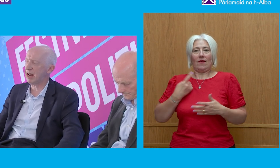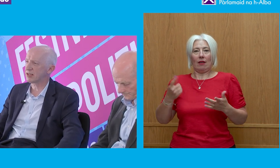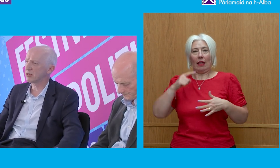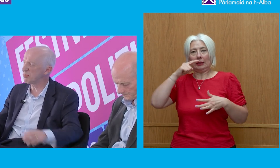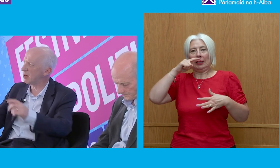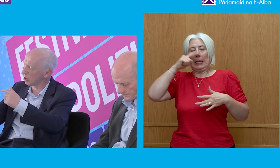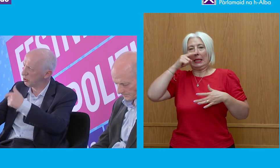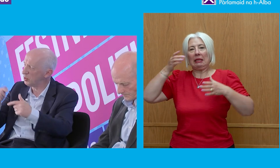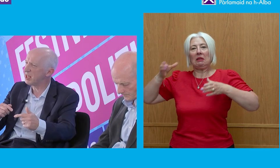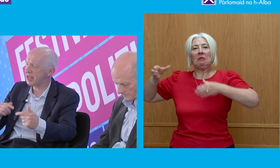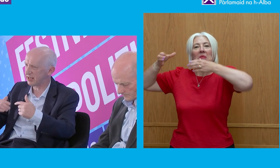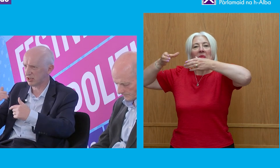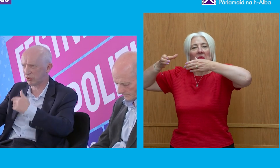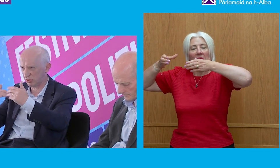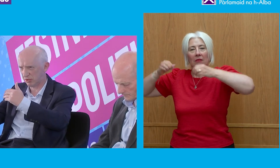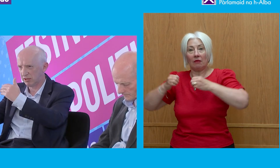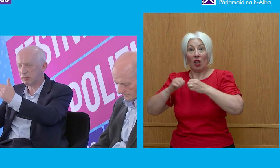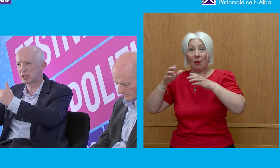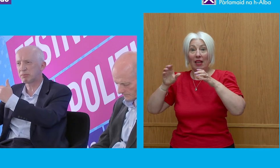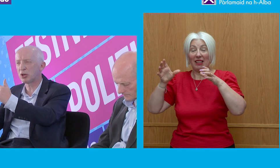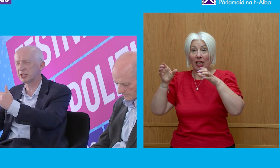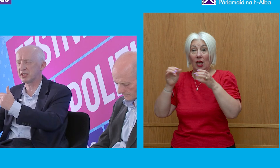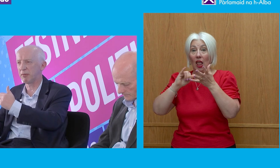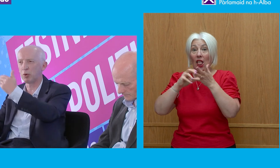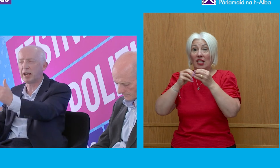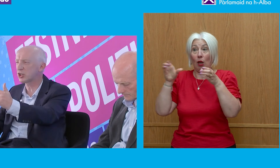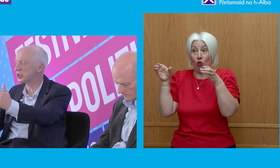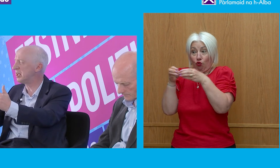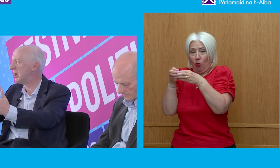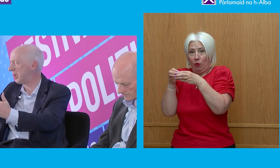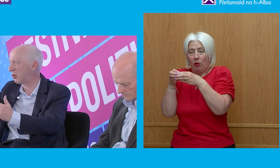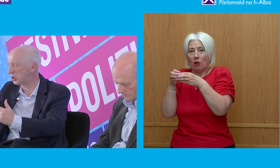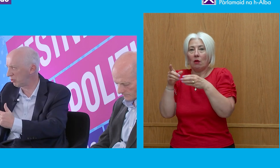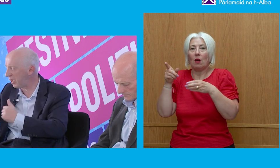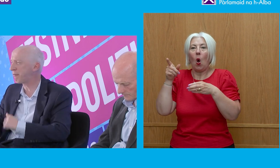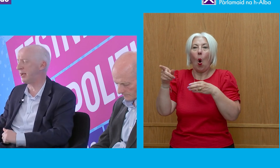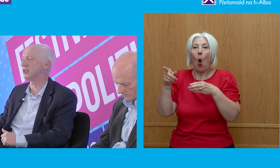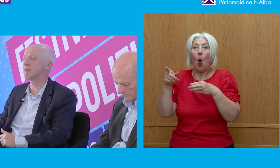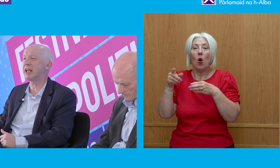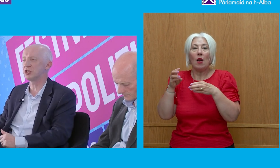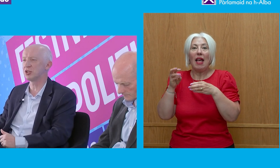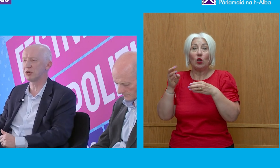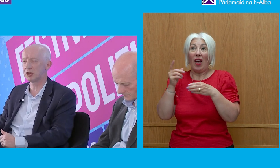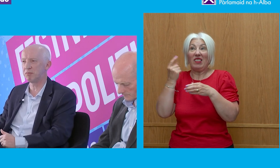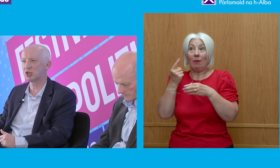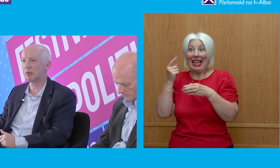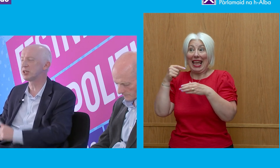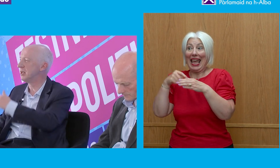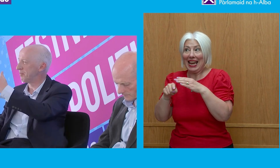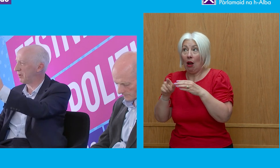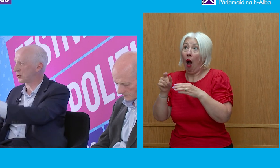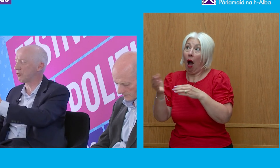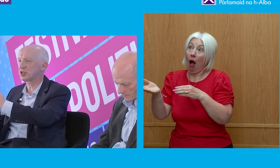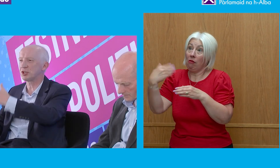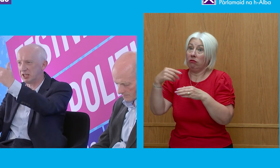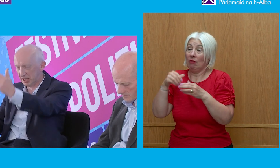elite class, sometimes a group within that, because, of course, it was a spoil system. If the Whigs got in, they appointed all their friends in relations to government jobs.